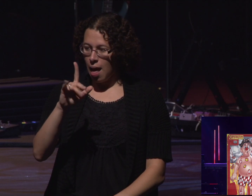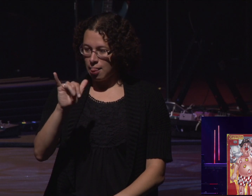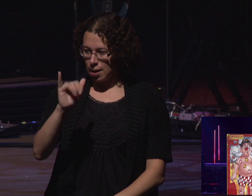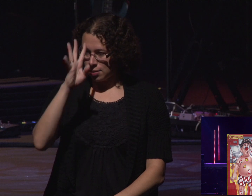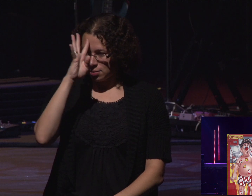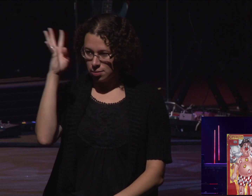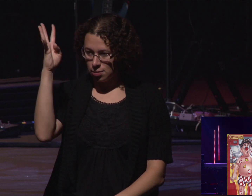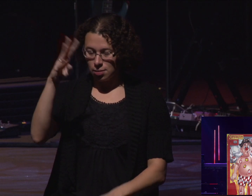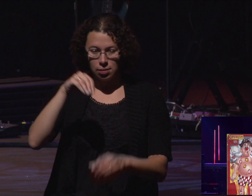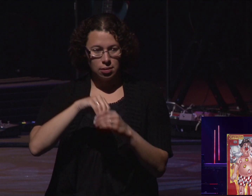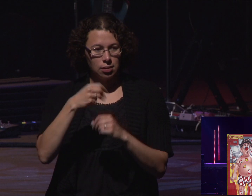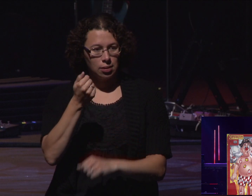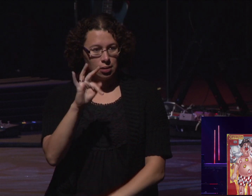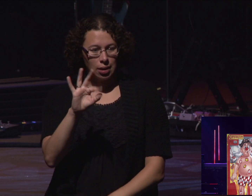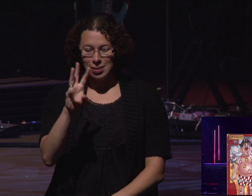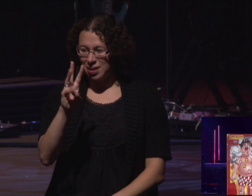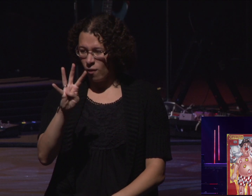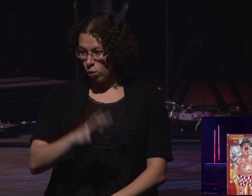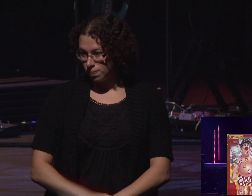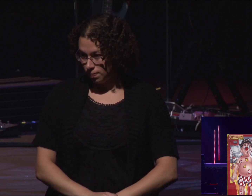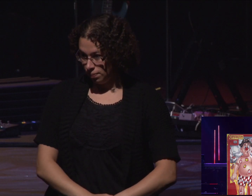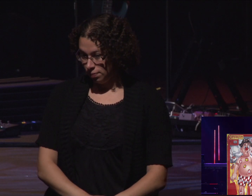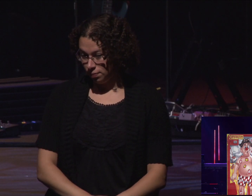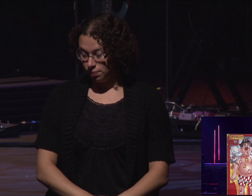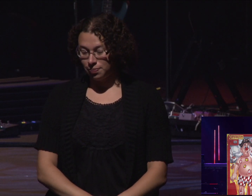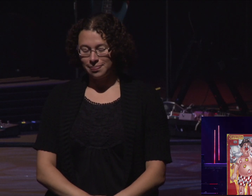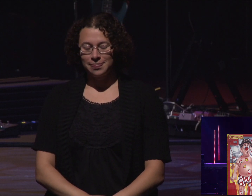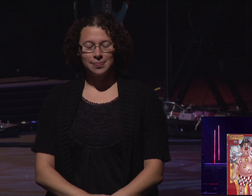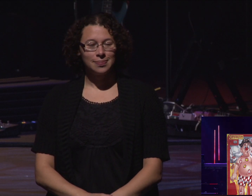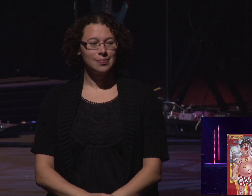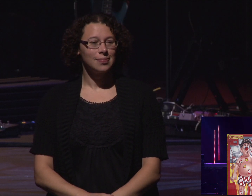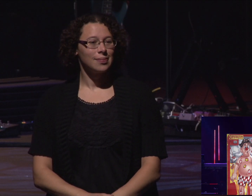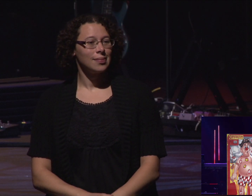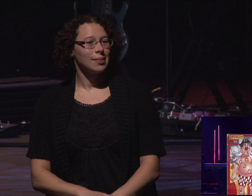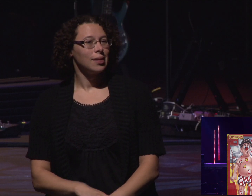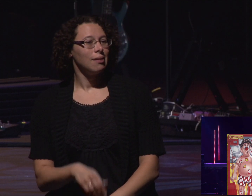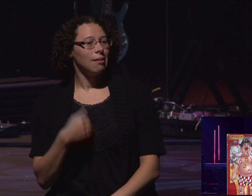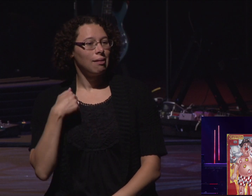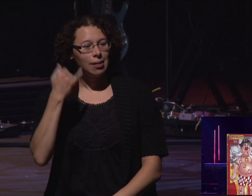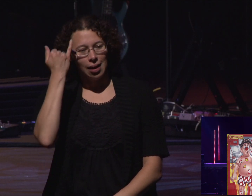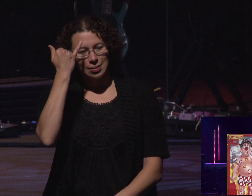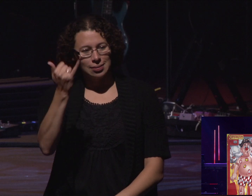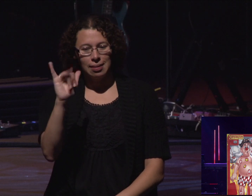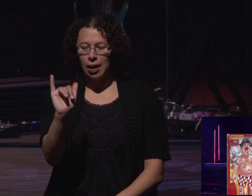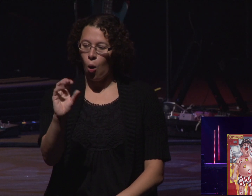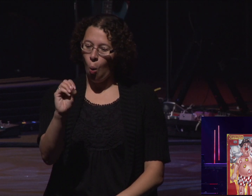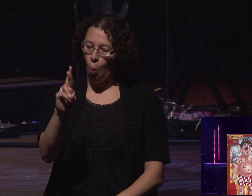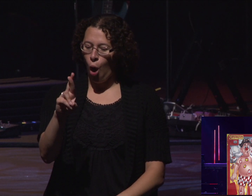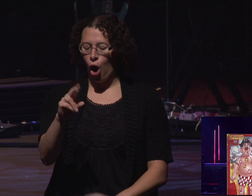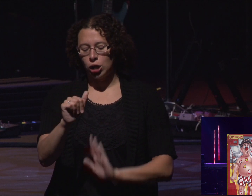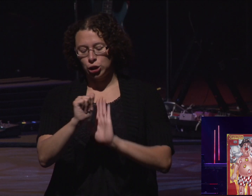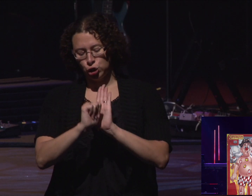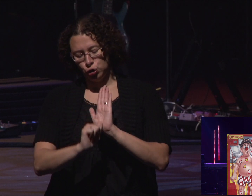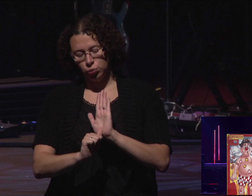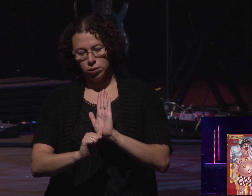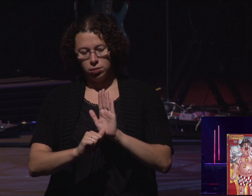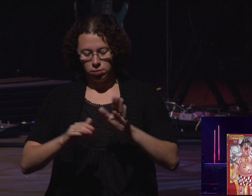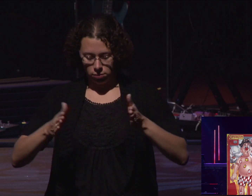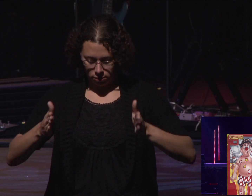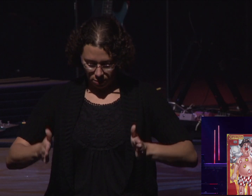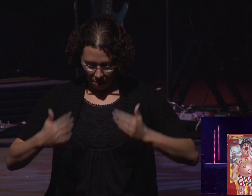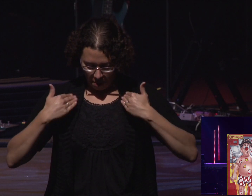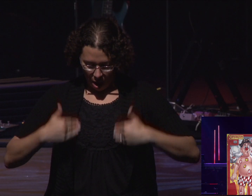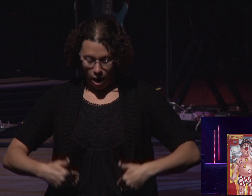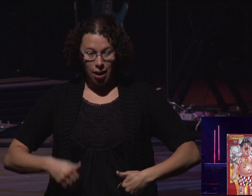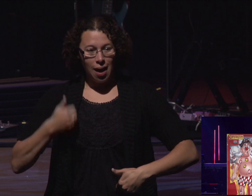And so Joe Spinelli had this idea that he had took an idea of an operating table of the body and wired up some